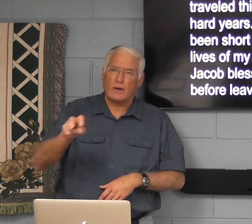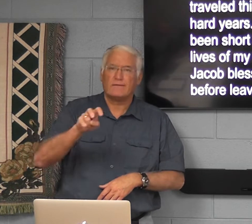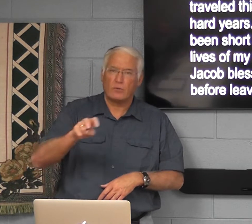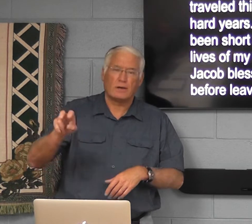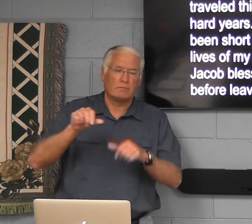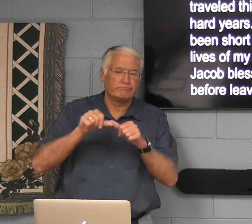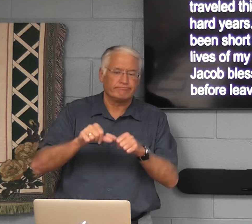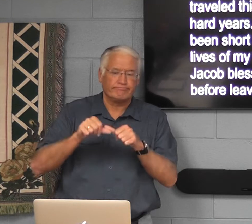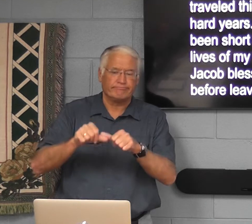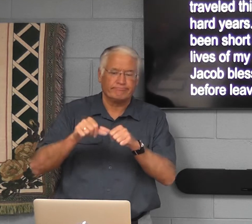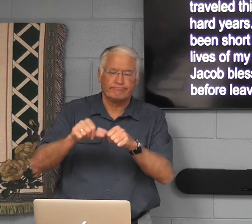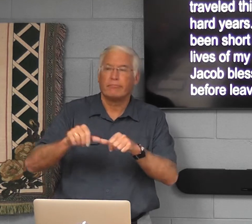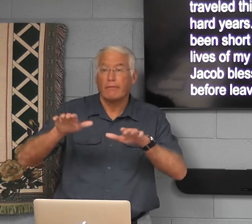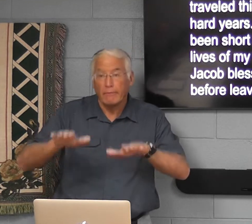He wasn't very settled.